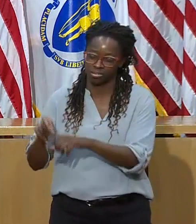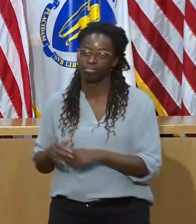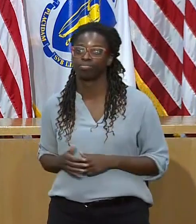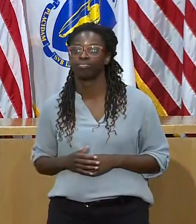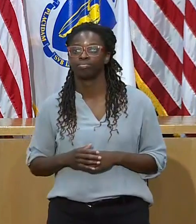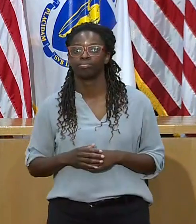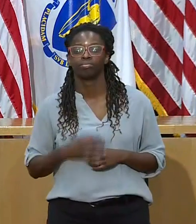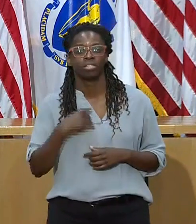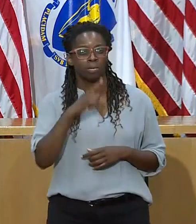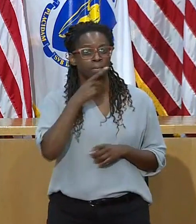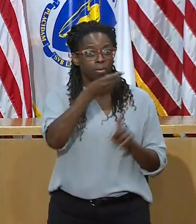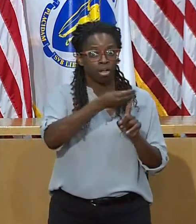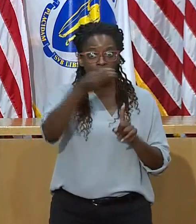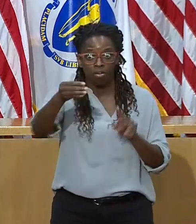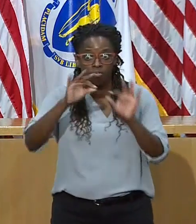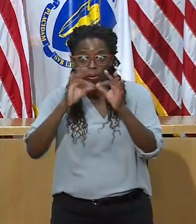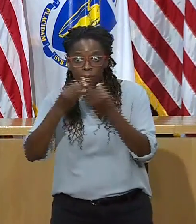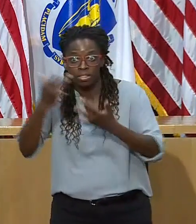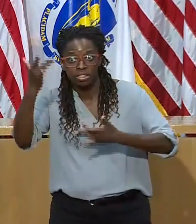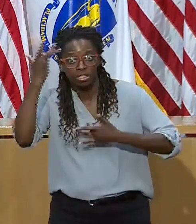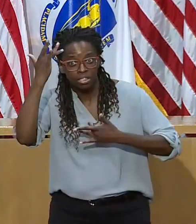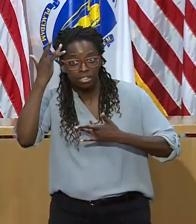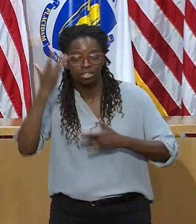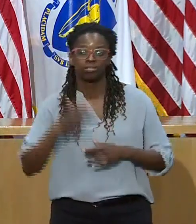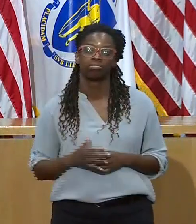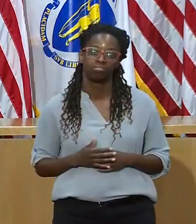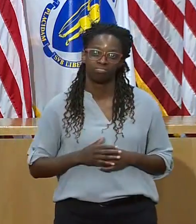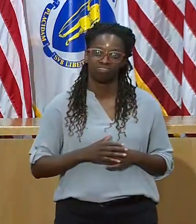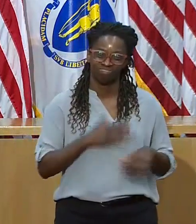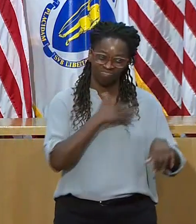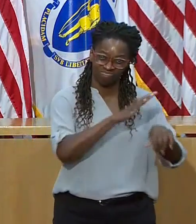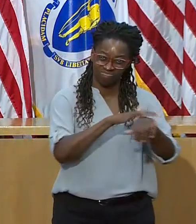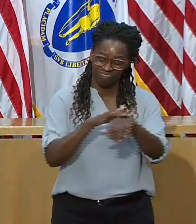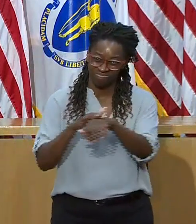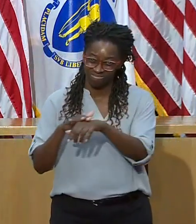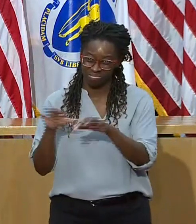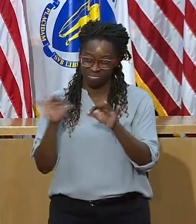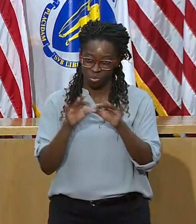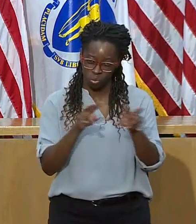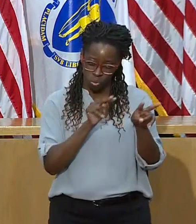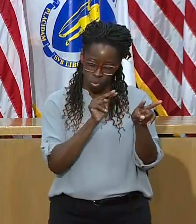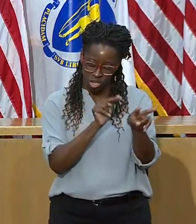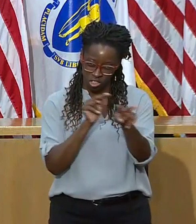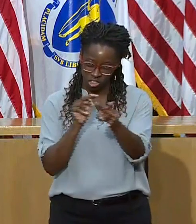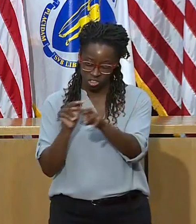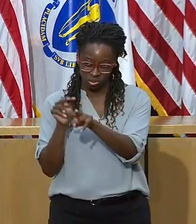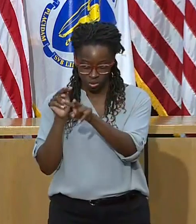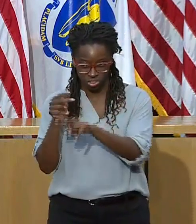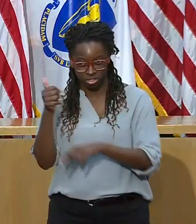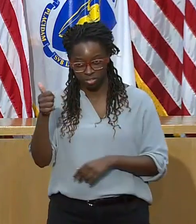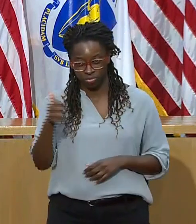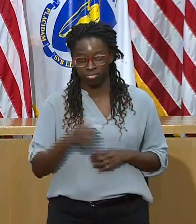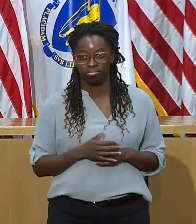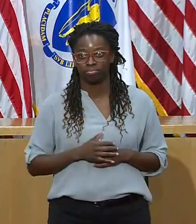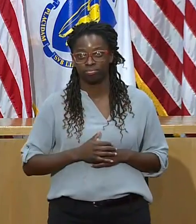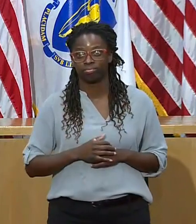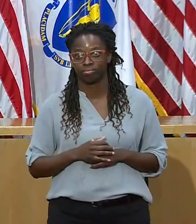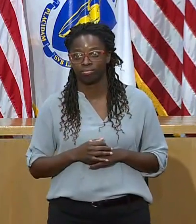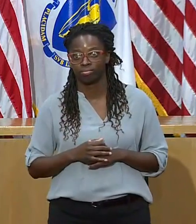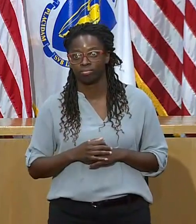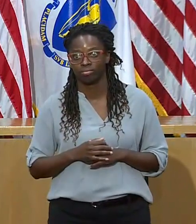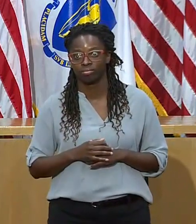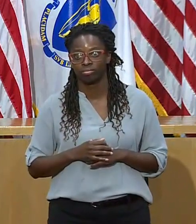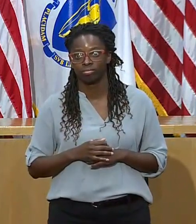and respect the virus. I know that we'll continue to make it through this together because the people of this Commonwealth are resilient